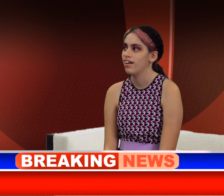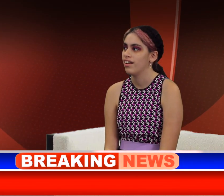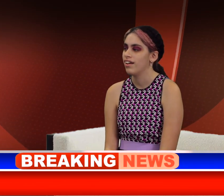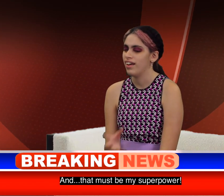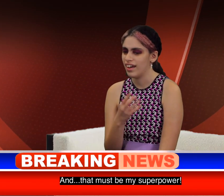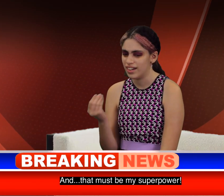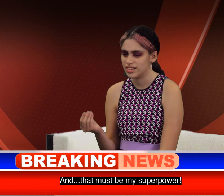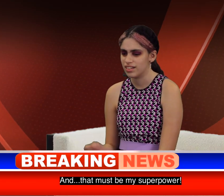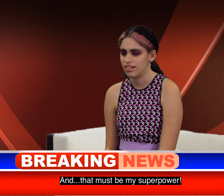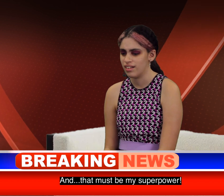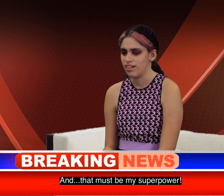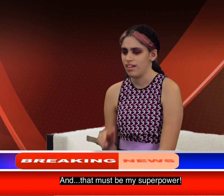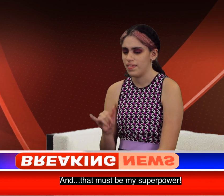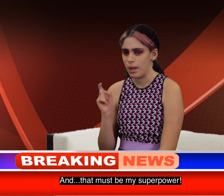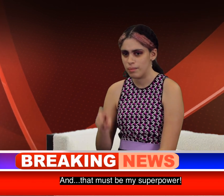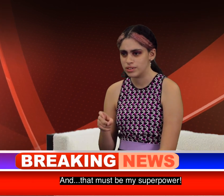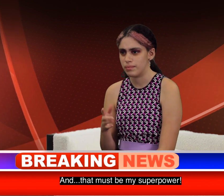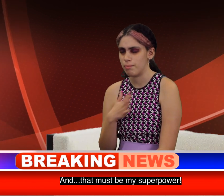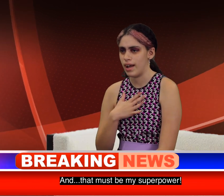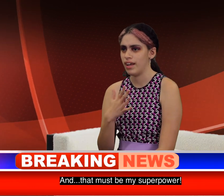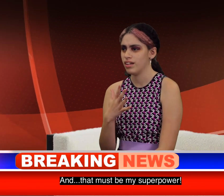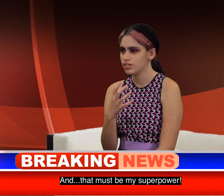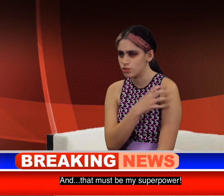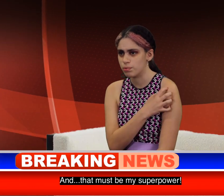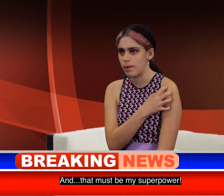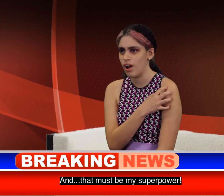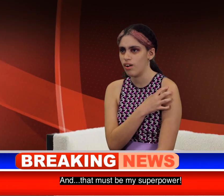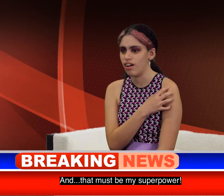And that must be my superpower. More.